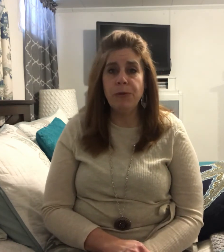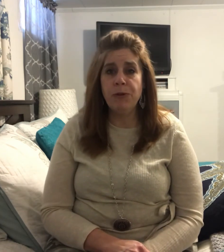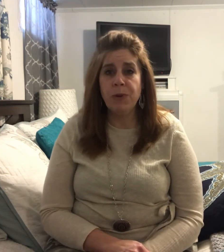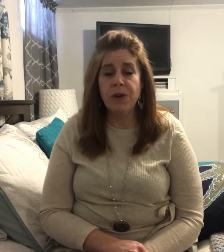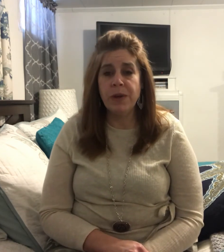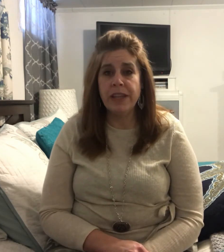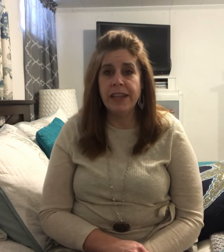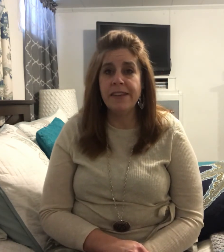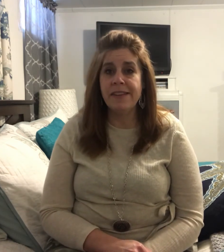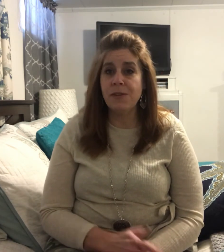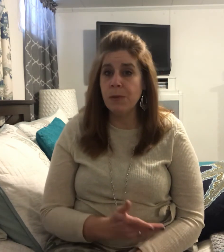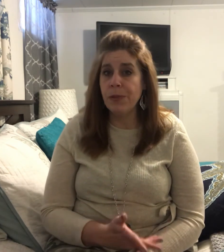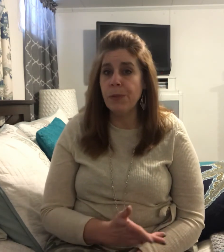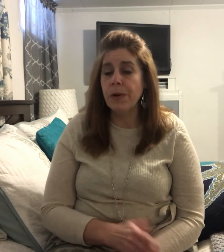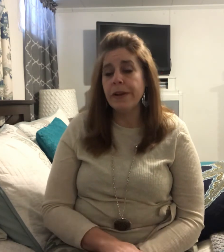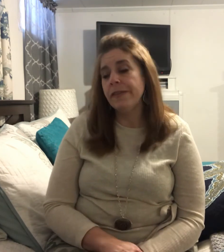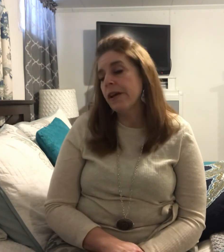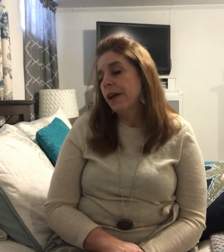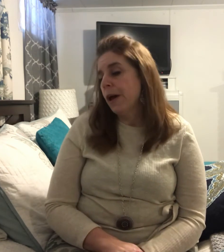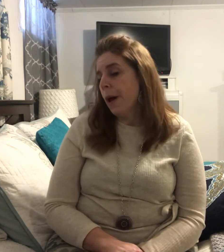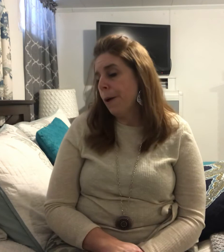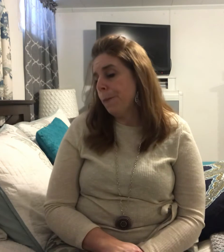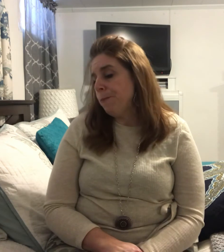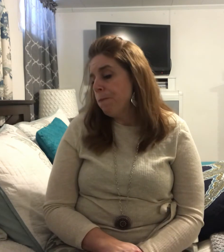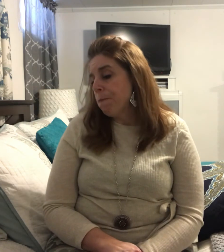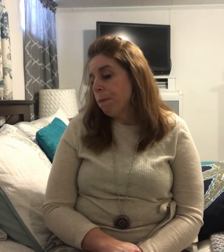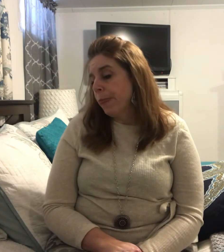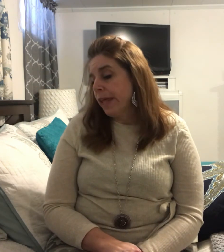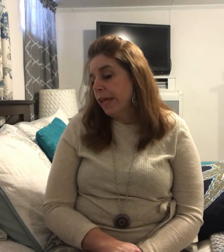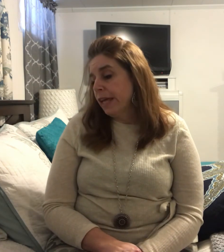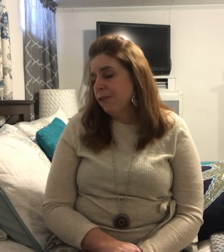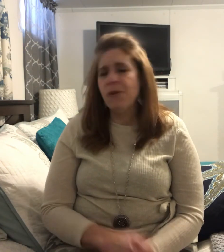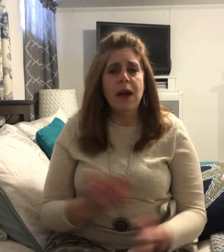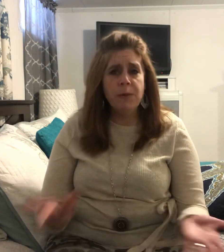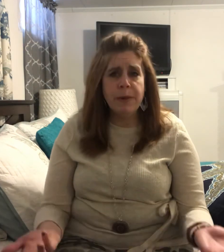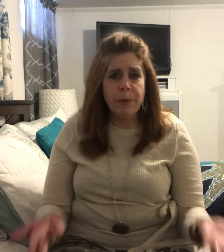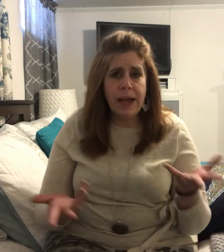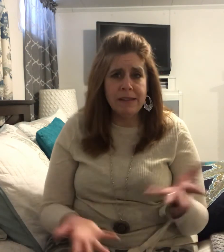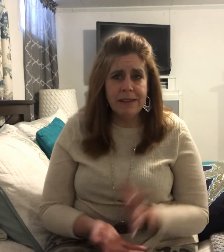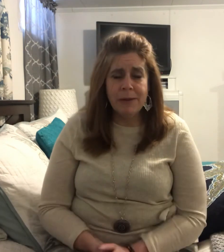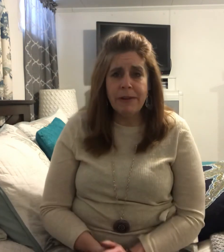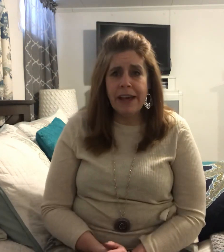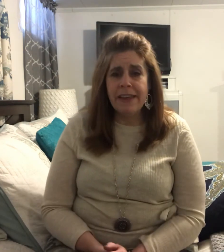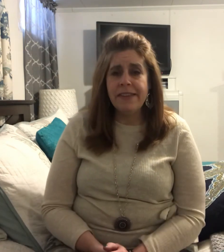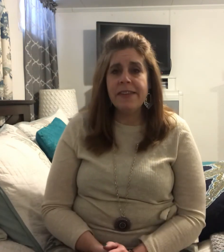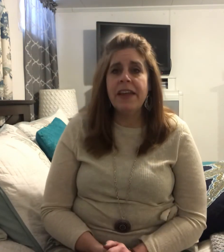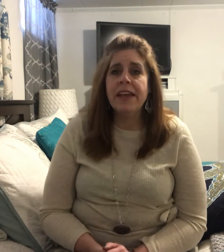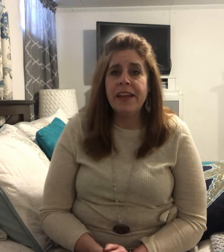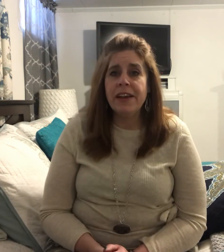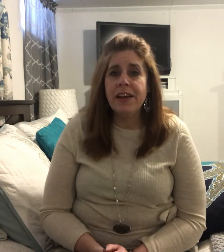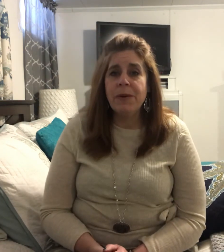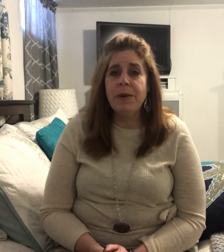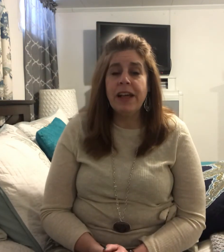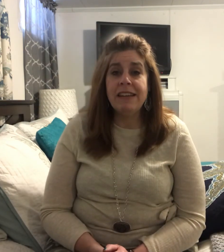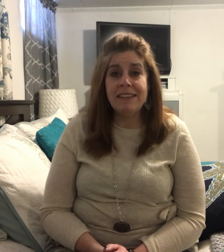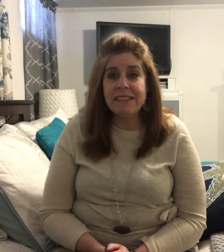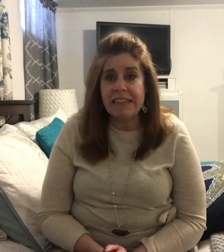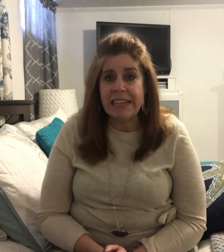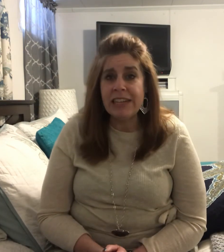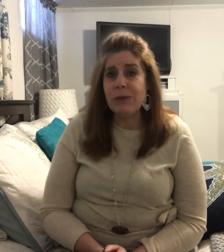to more quickly assess what the word is? Um, so how do we practically apply this? Well, ideally you